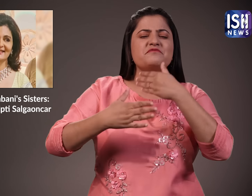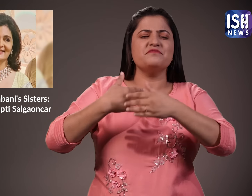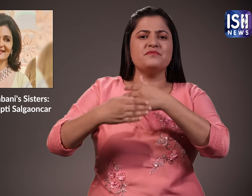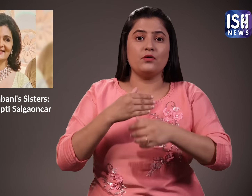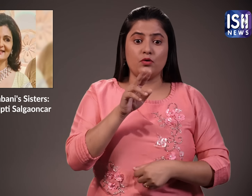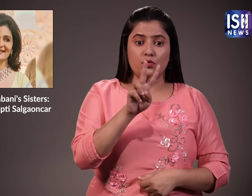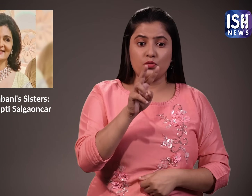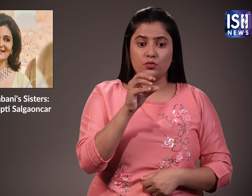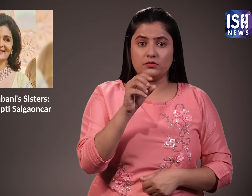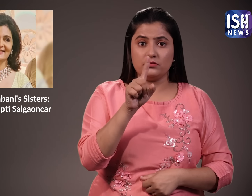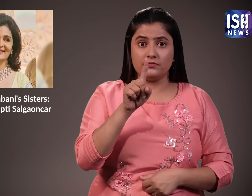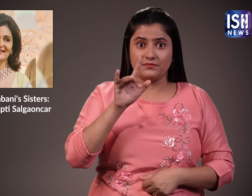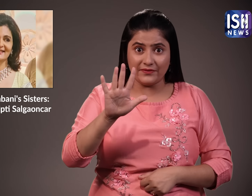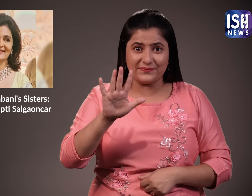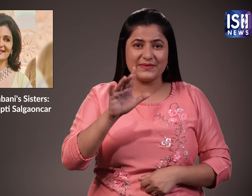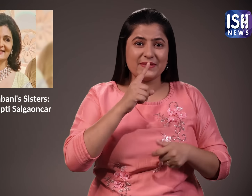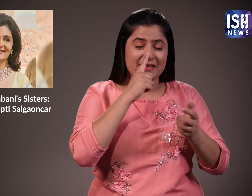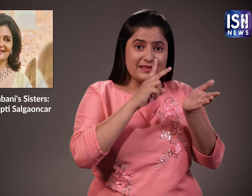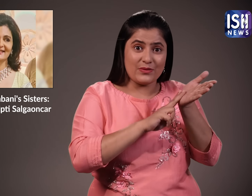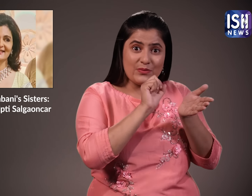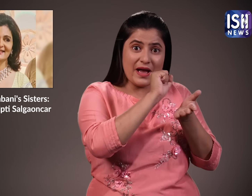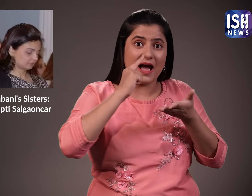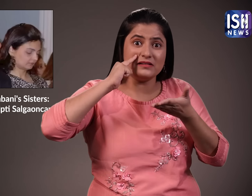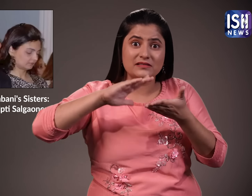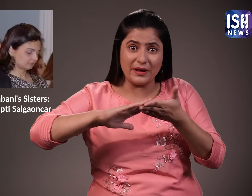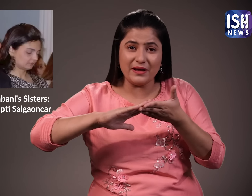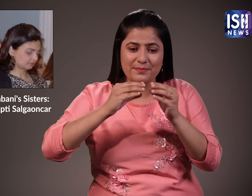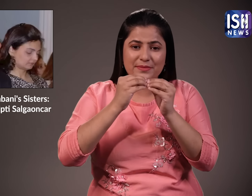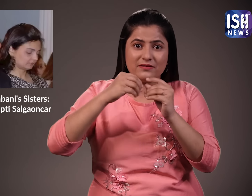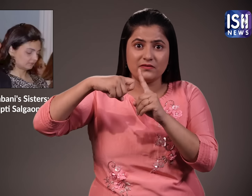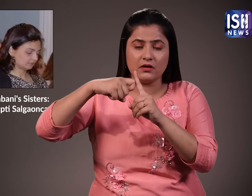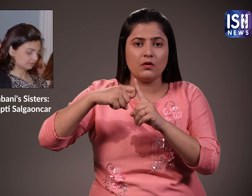In 2015, her husband Bhadrasham Kothari passed away because of cancer.